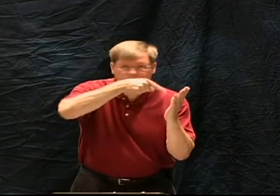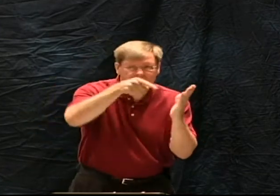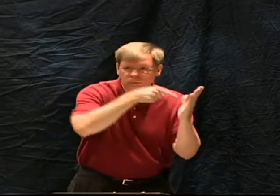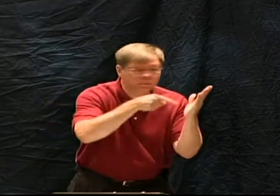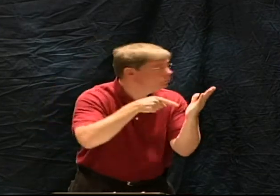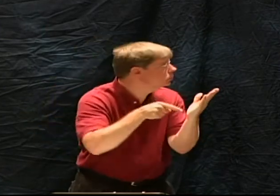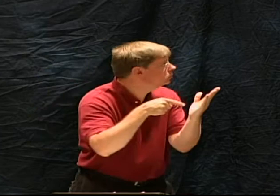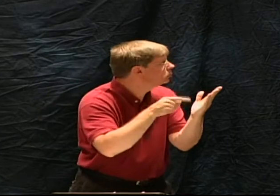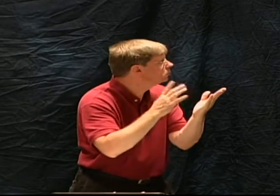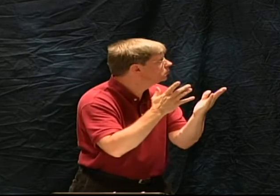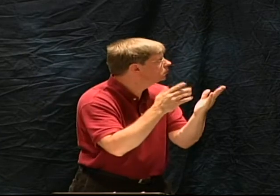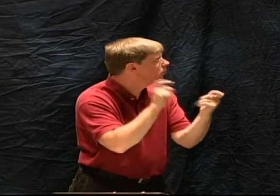totally free of error,